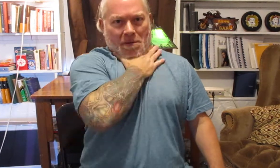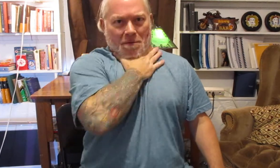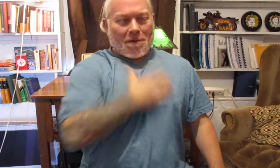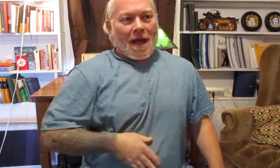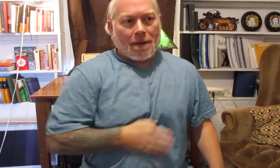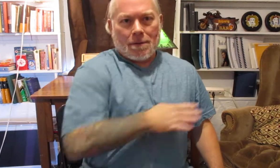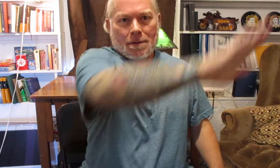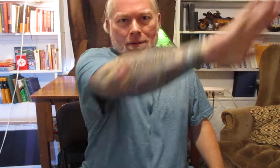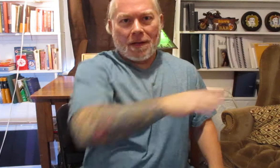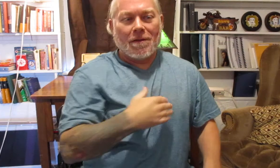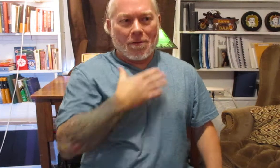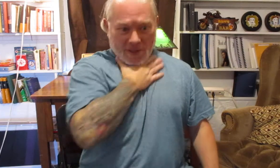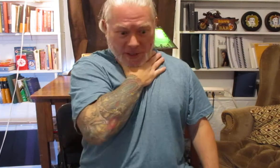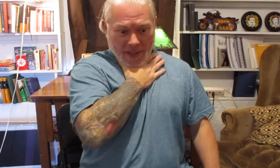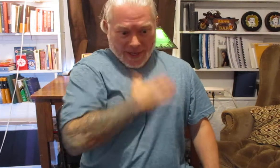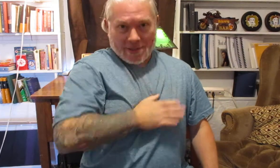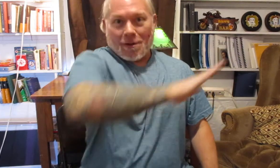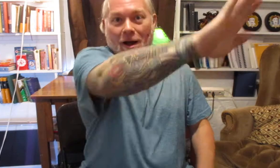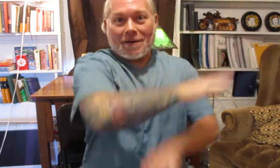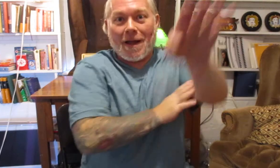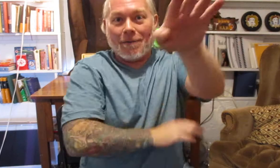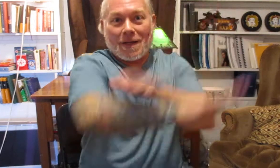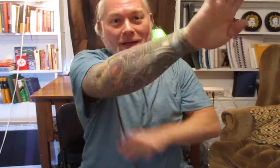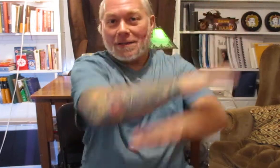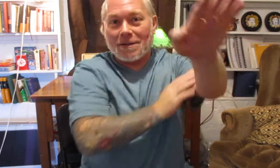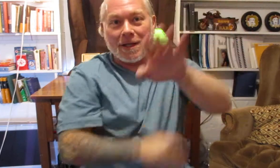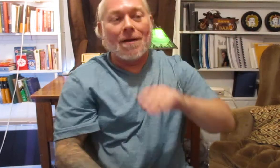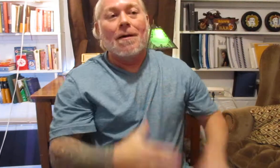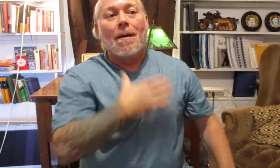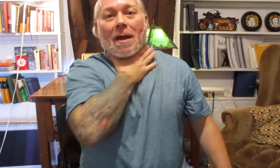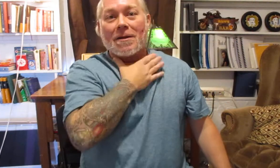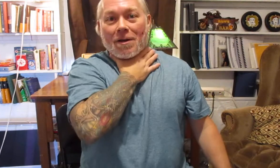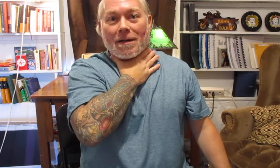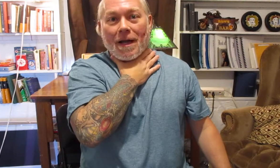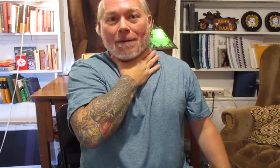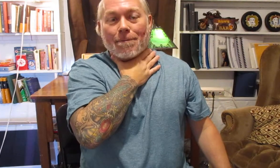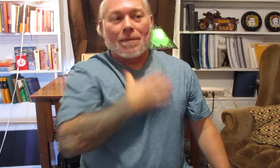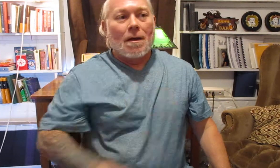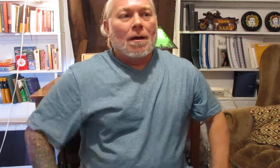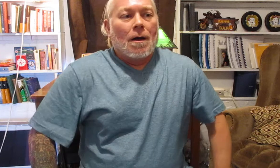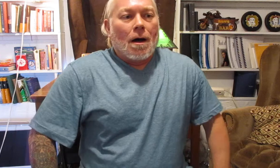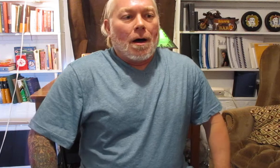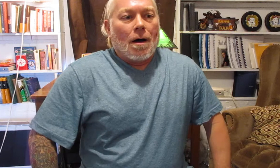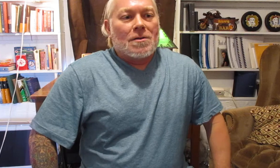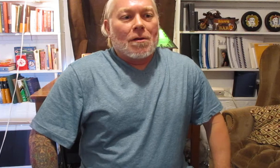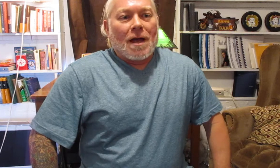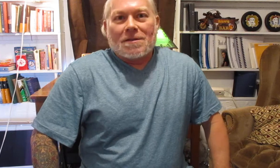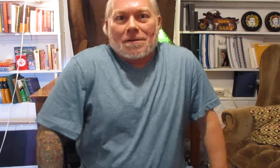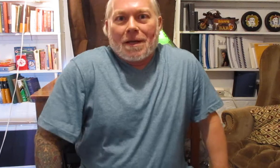through that even though the chin is locked down can easily penetrate that uh so that's again